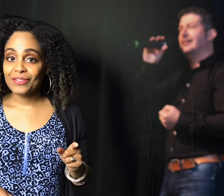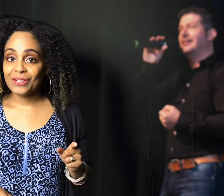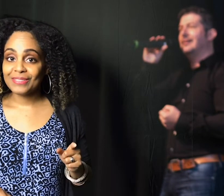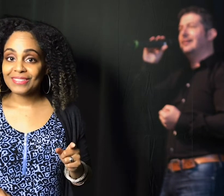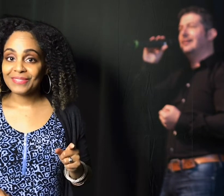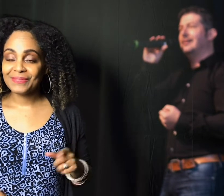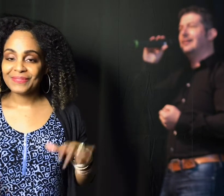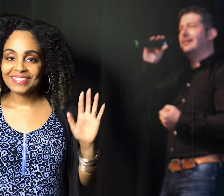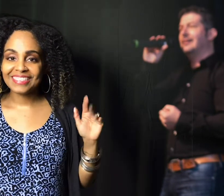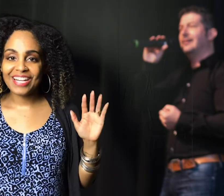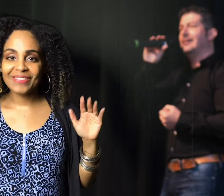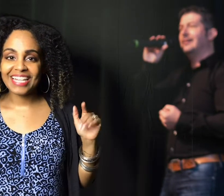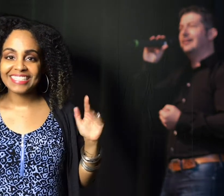dose. God bless.